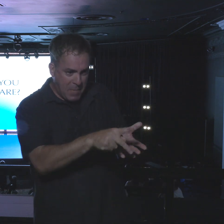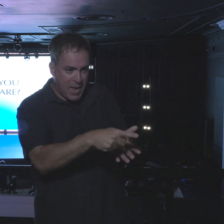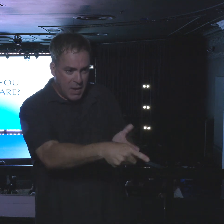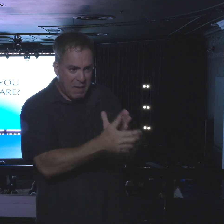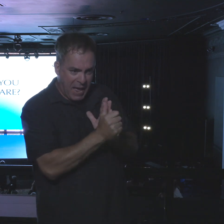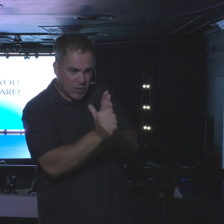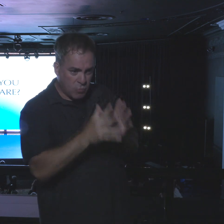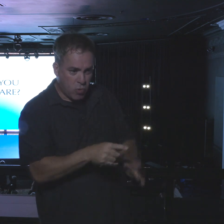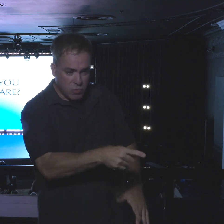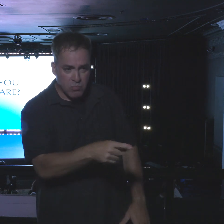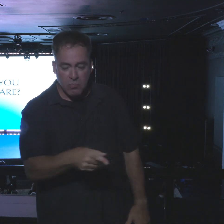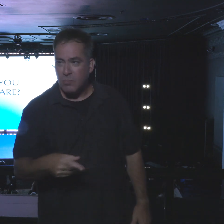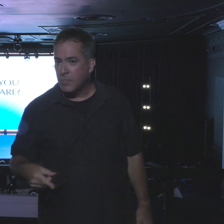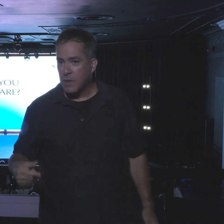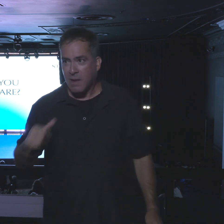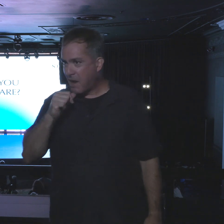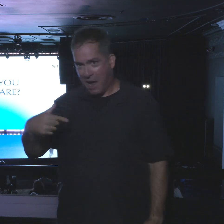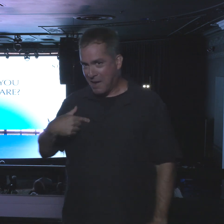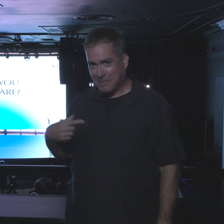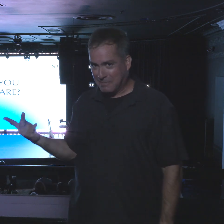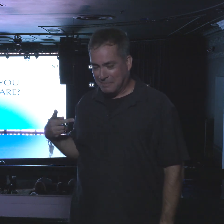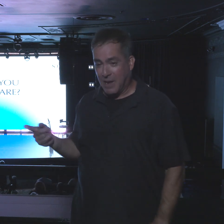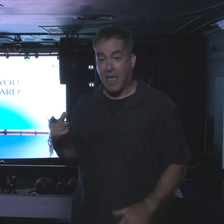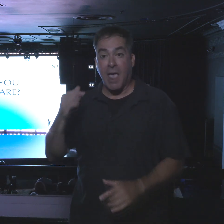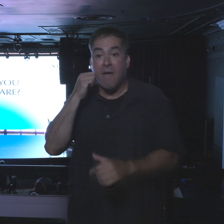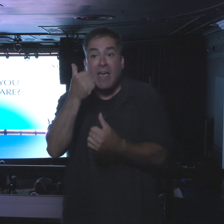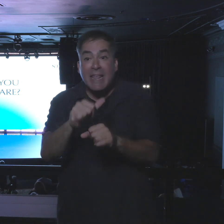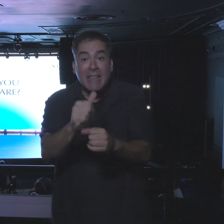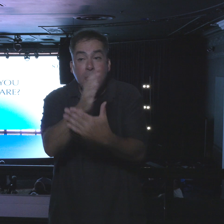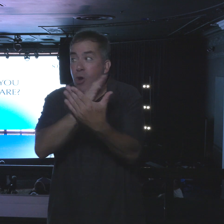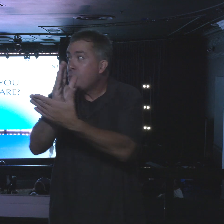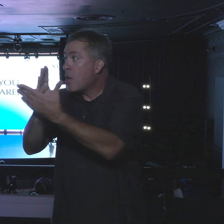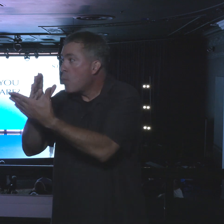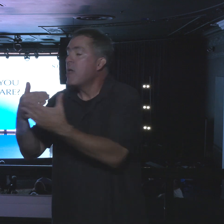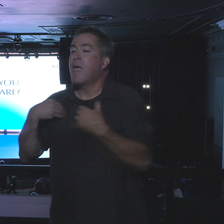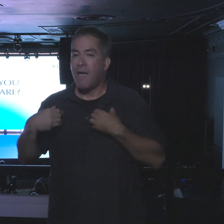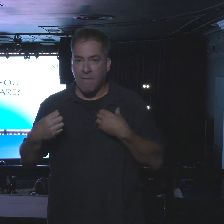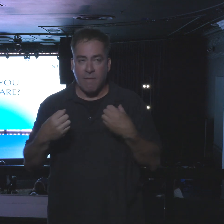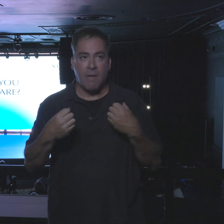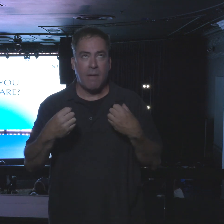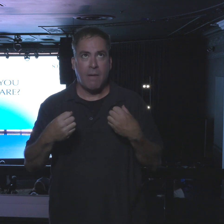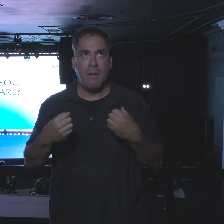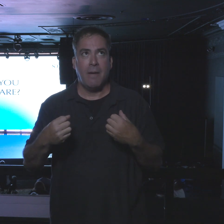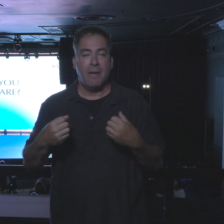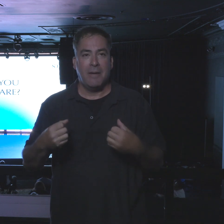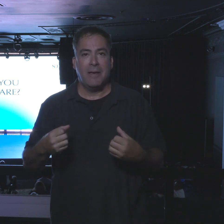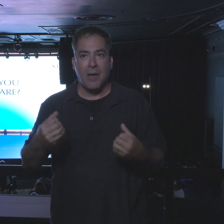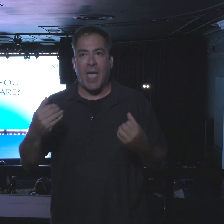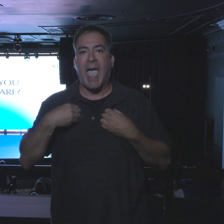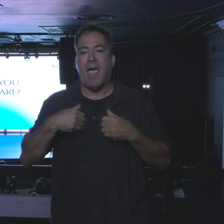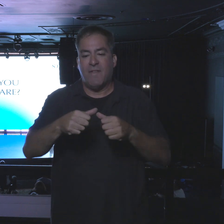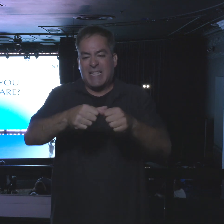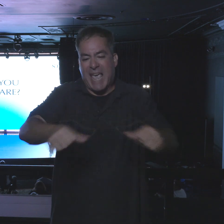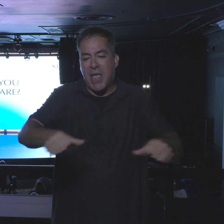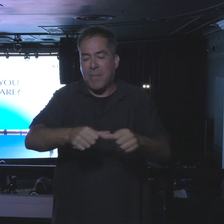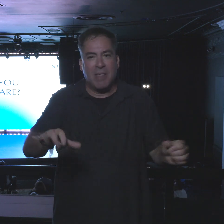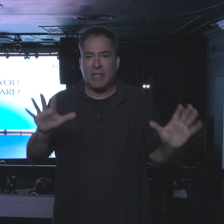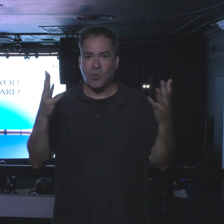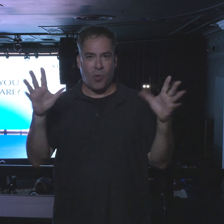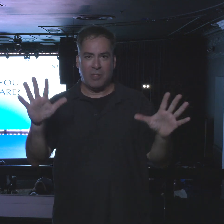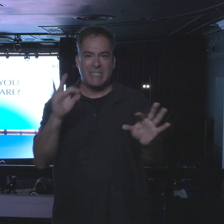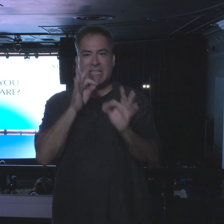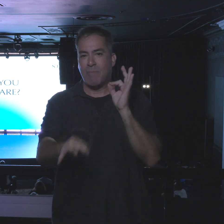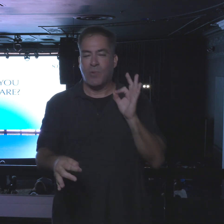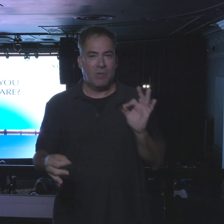not those people. Anything breaks in my house, we have a bungee cord and masking tape, just so you know.